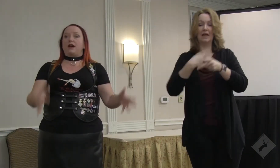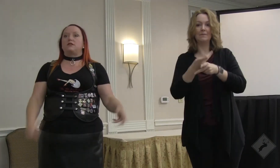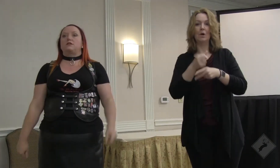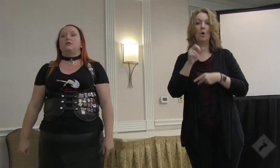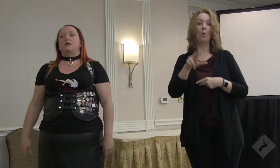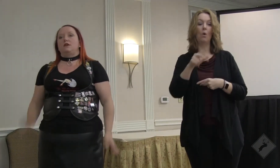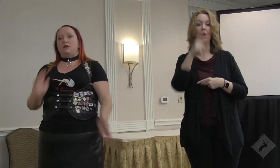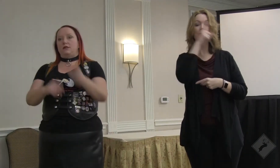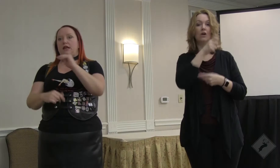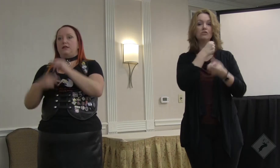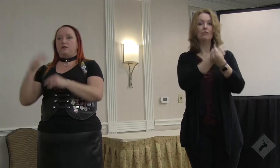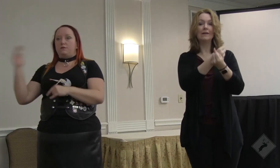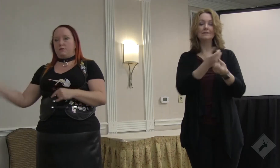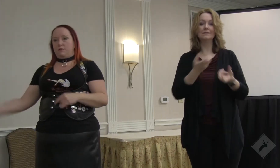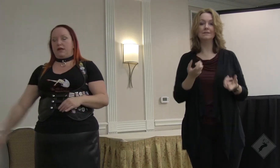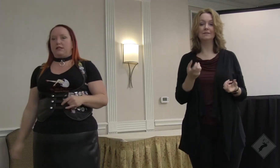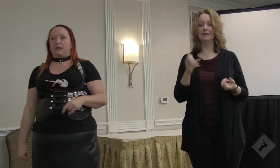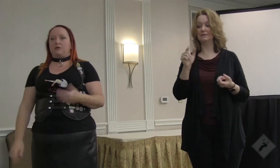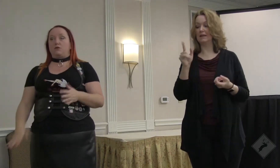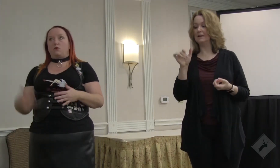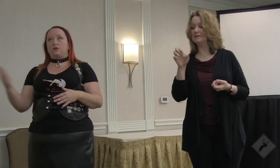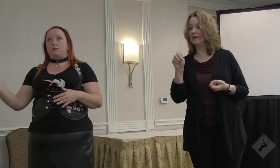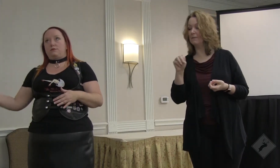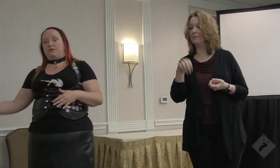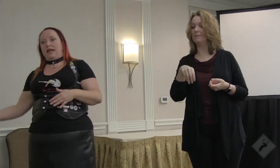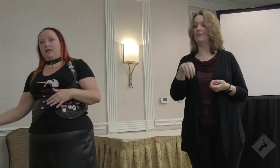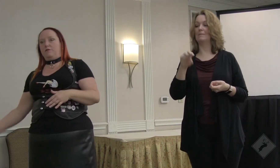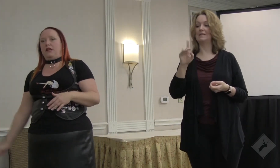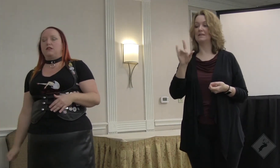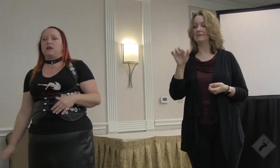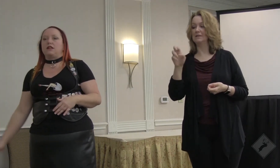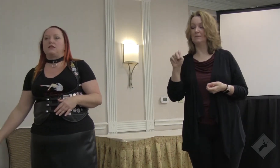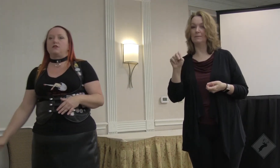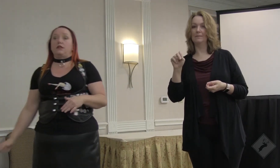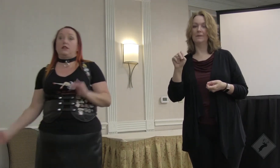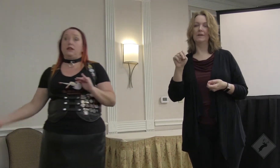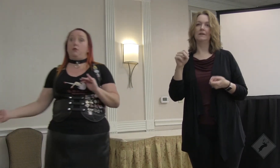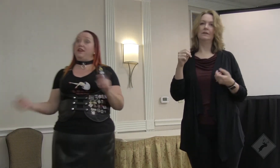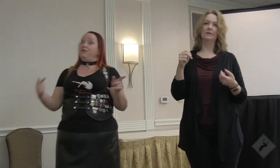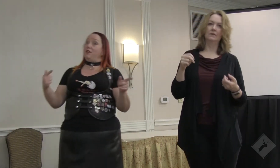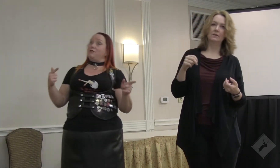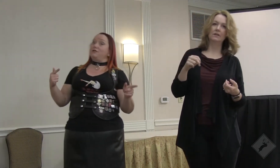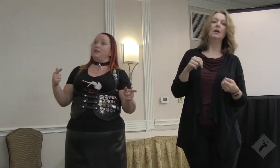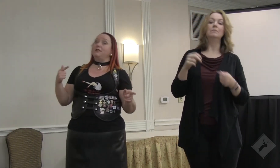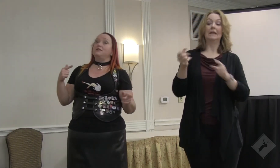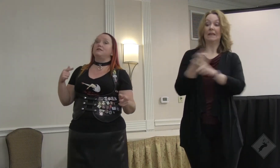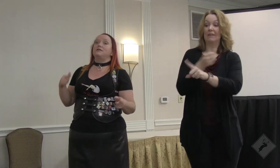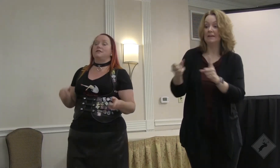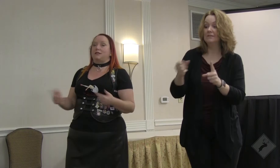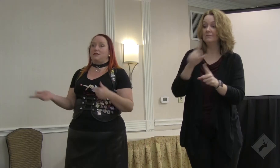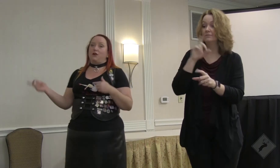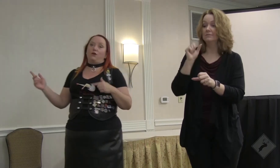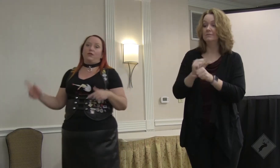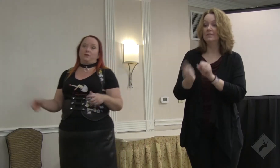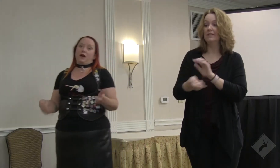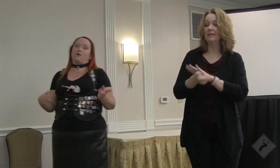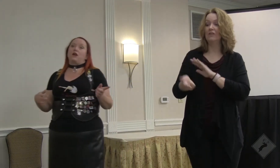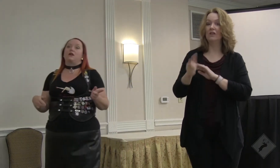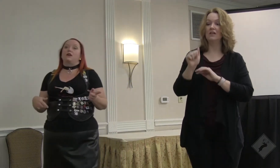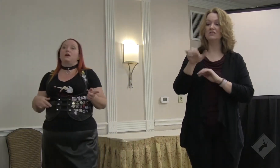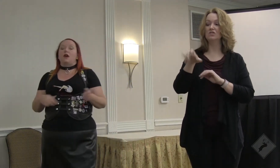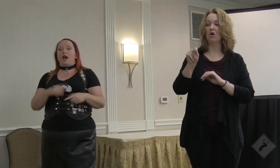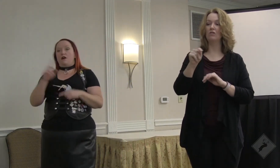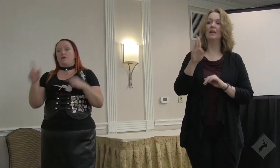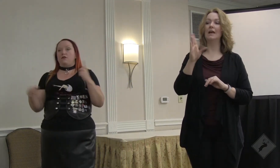false arrest. Sadism, masochism, course, taking the beating is not necessarily illegal, but giving it certainly is. That's assault. That's